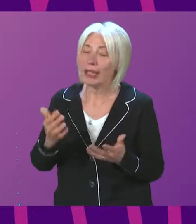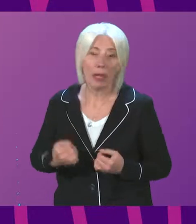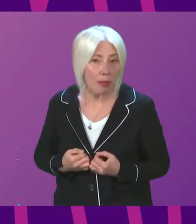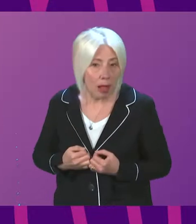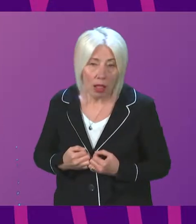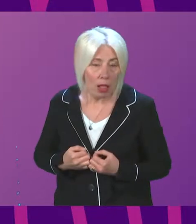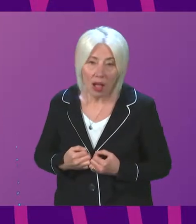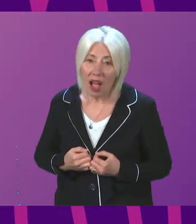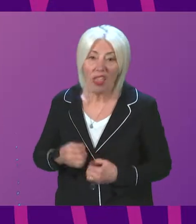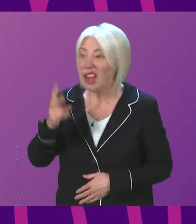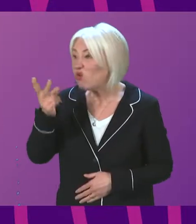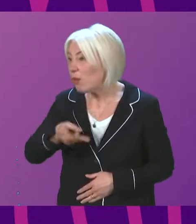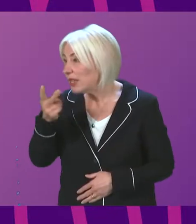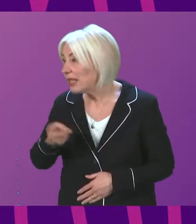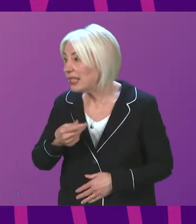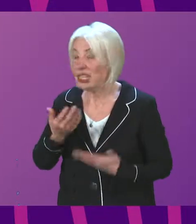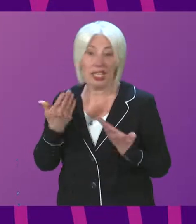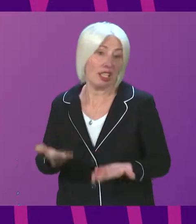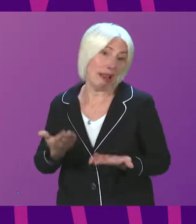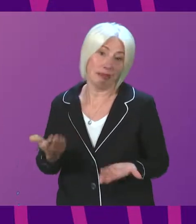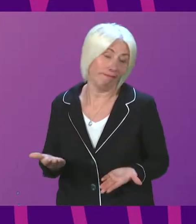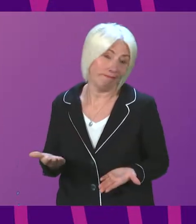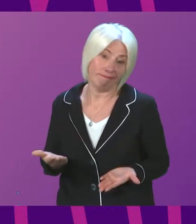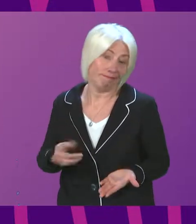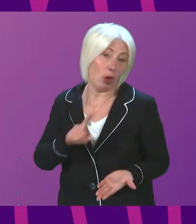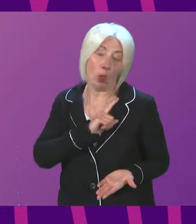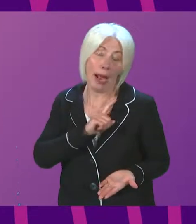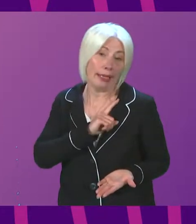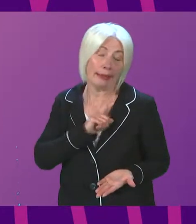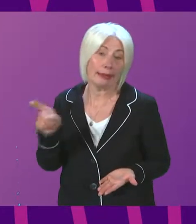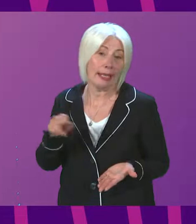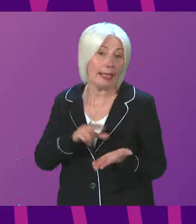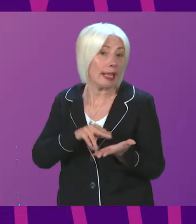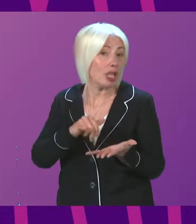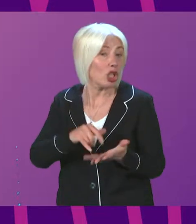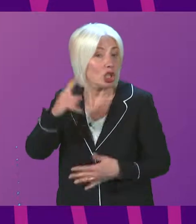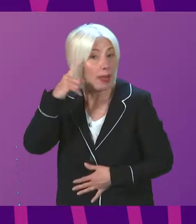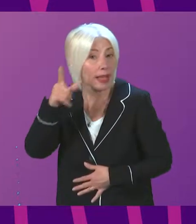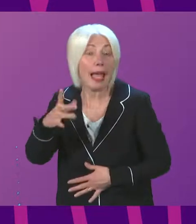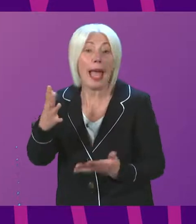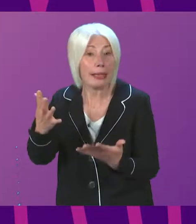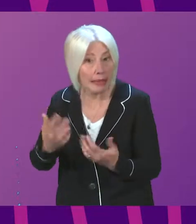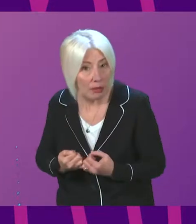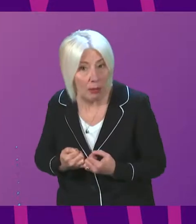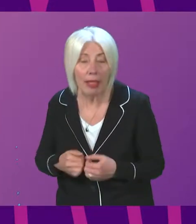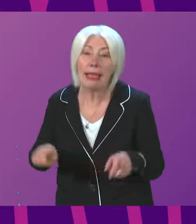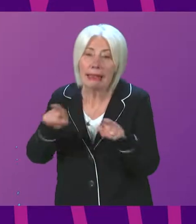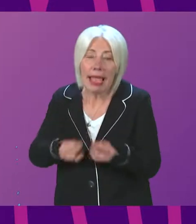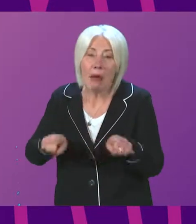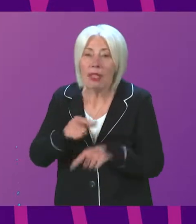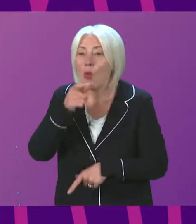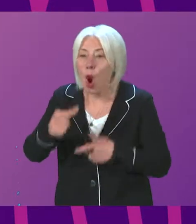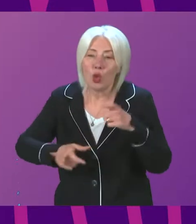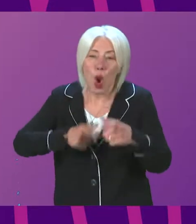heard the exact same script all over again today. Why does Nicholas Surgeon think it's acceptable to use the same hollow words